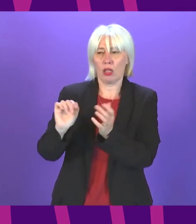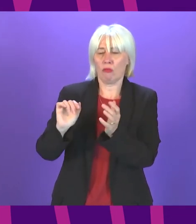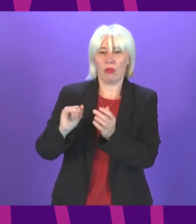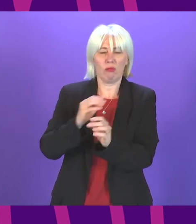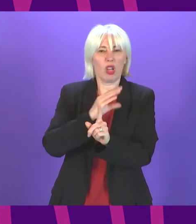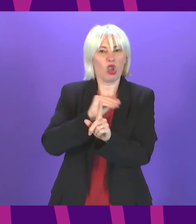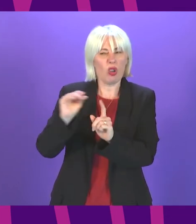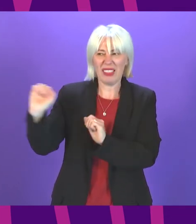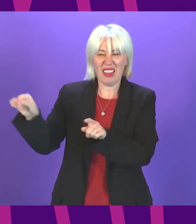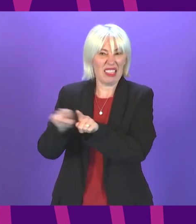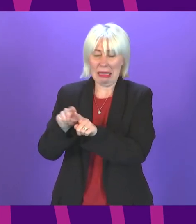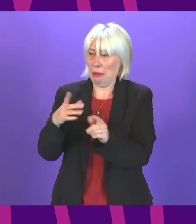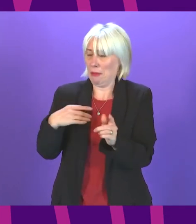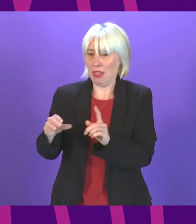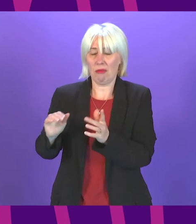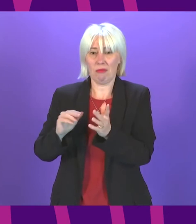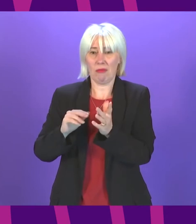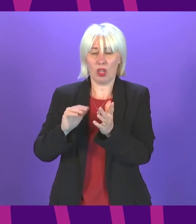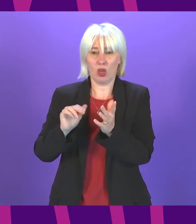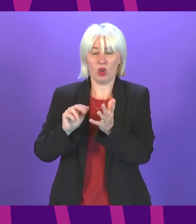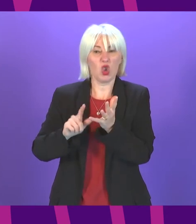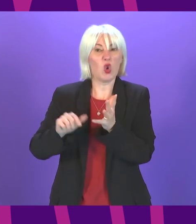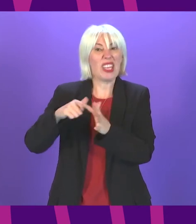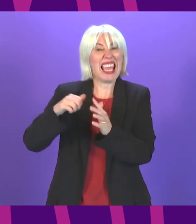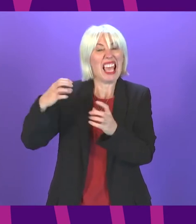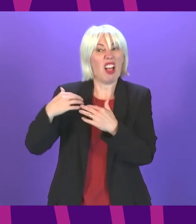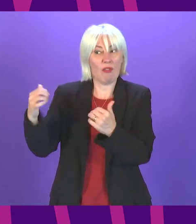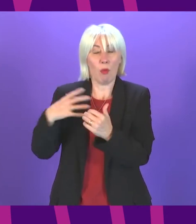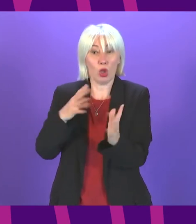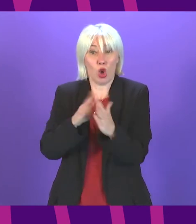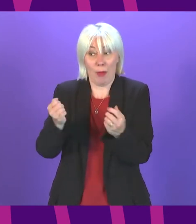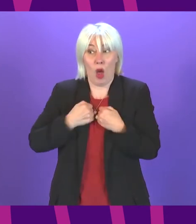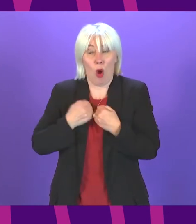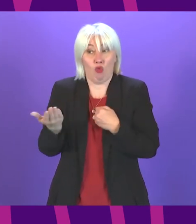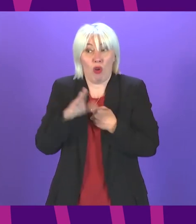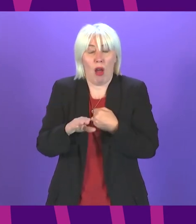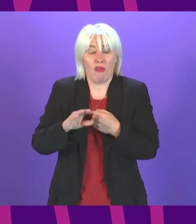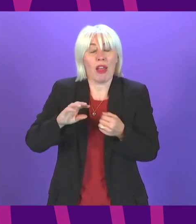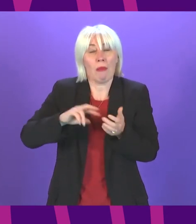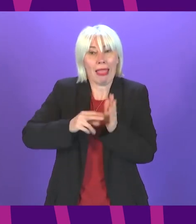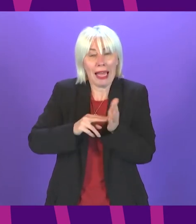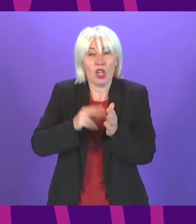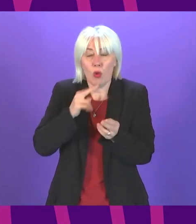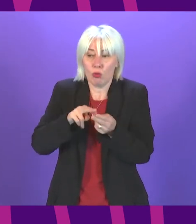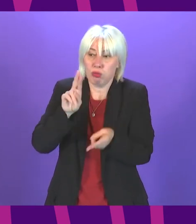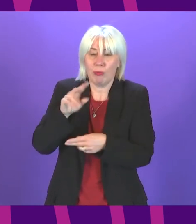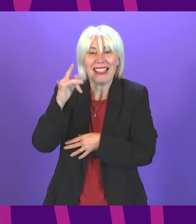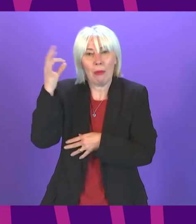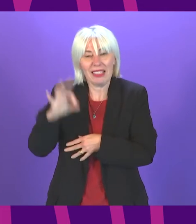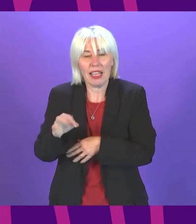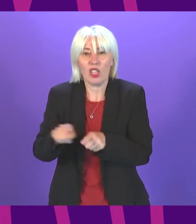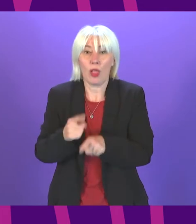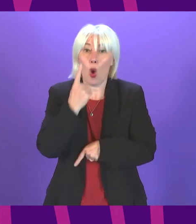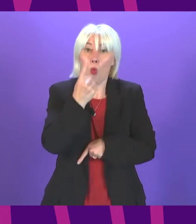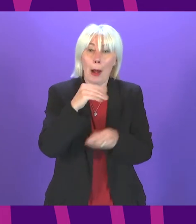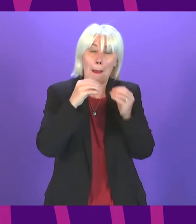have basically copied our NHS recovery plan they're also looking to increase by 10% and of course I'd just like to point out that our